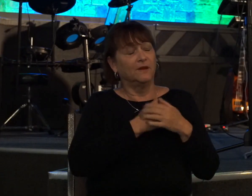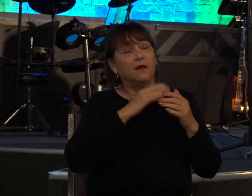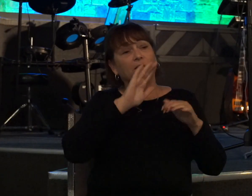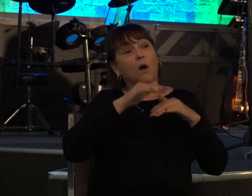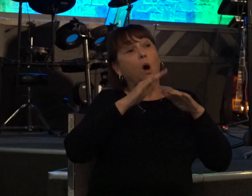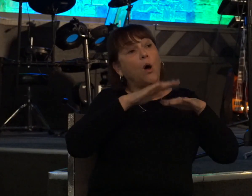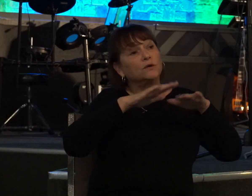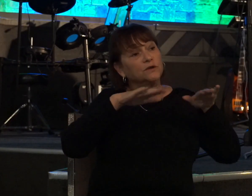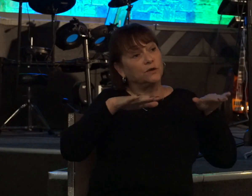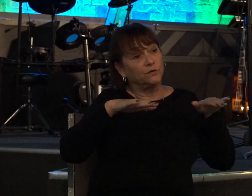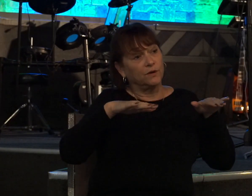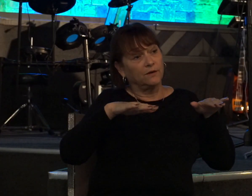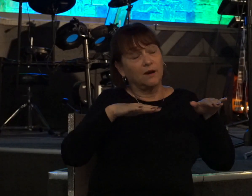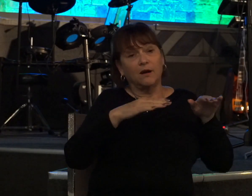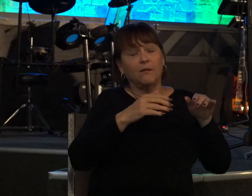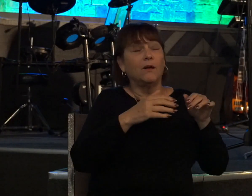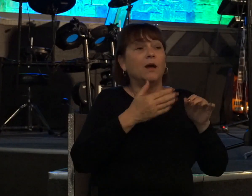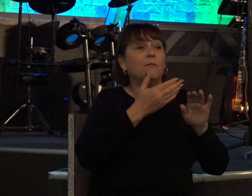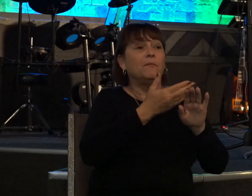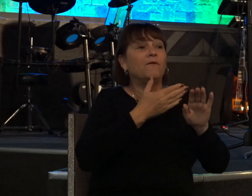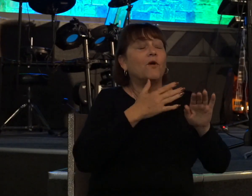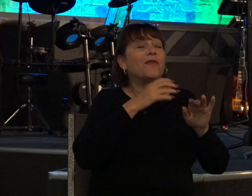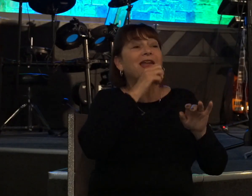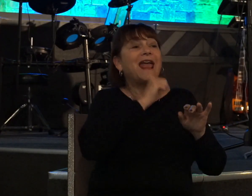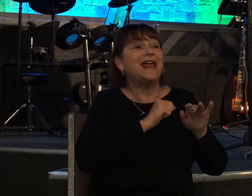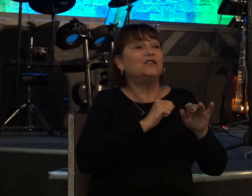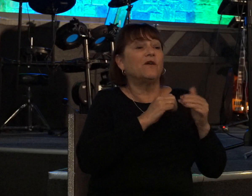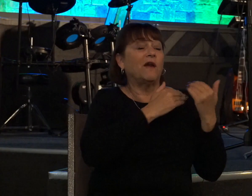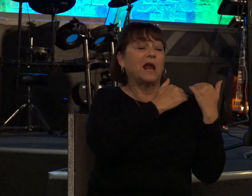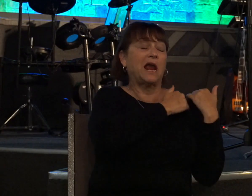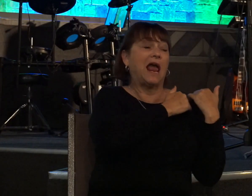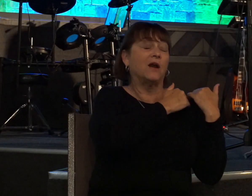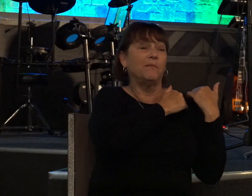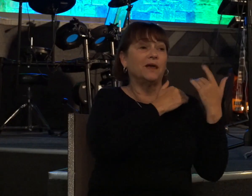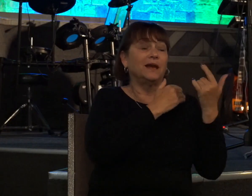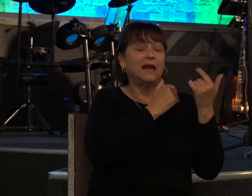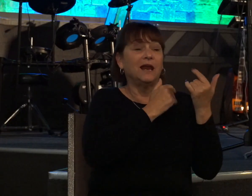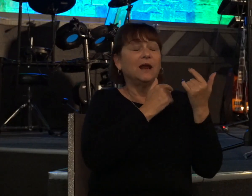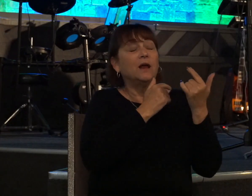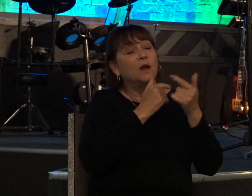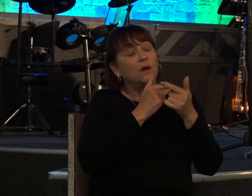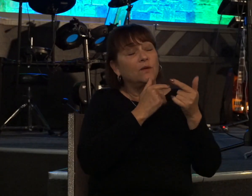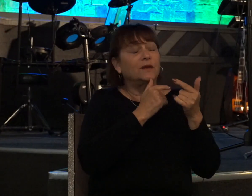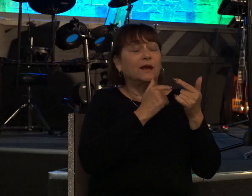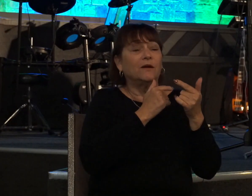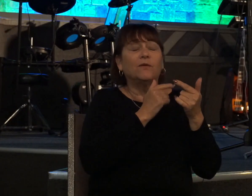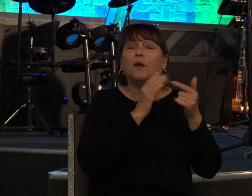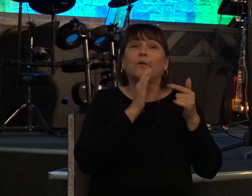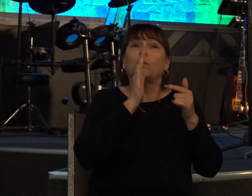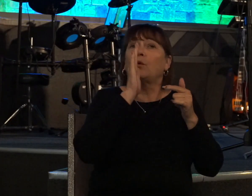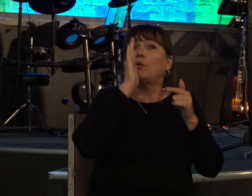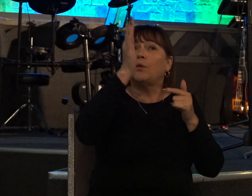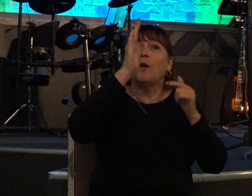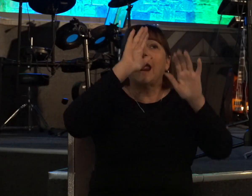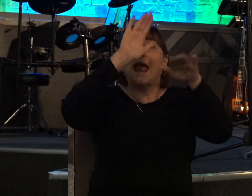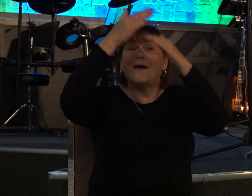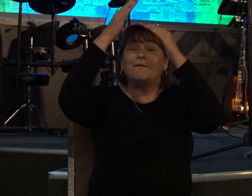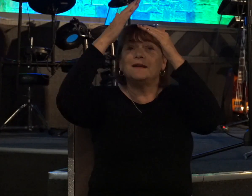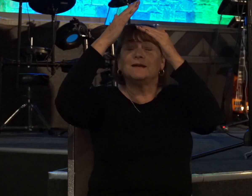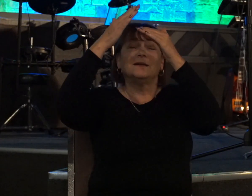before the age accountability whatever that is that die are short-circuited straight into heaven into the arms of our loving savior